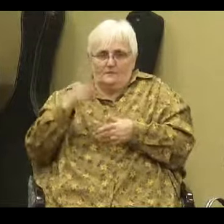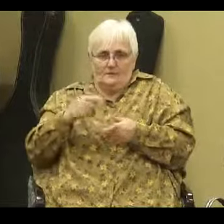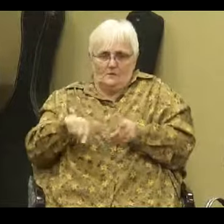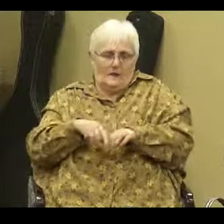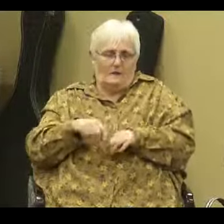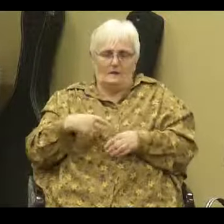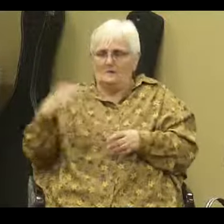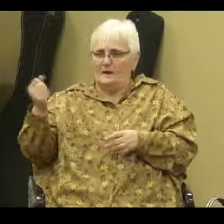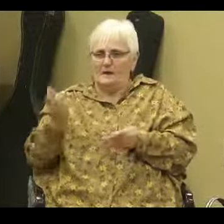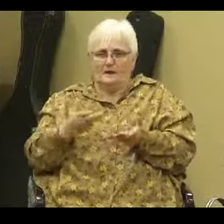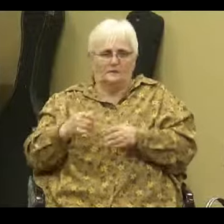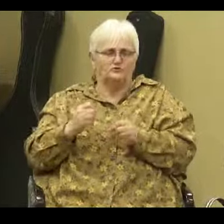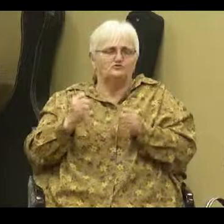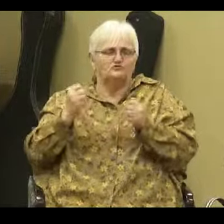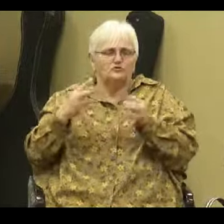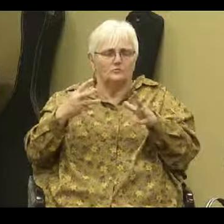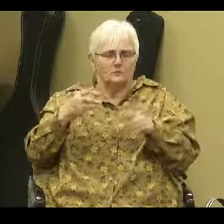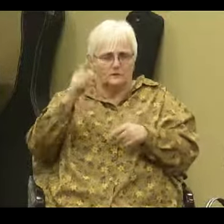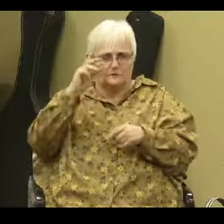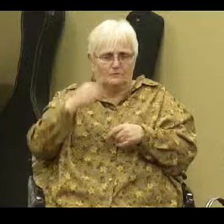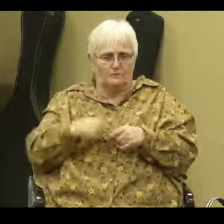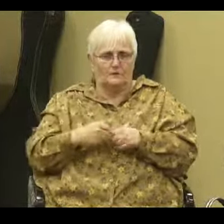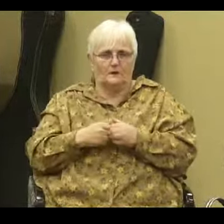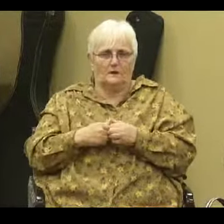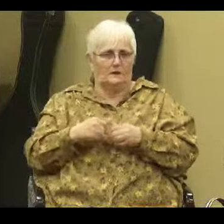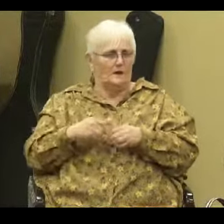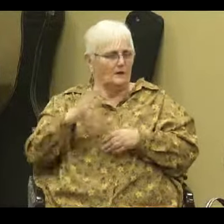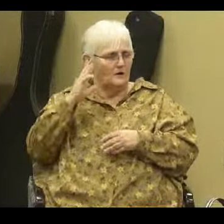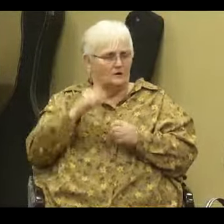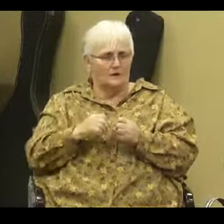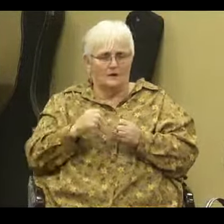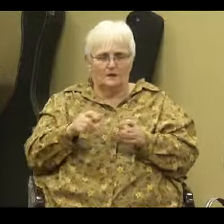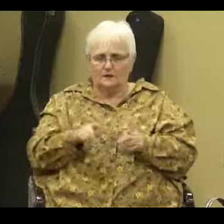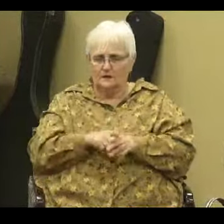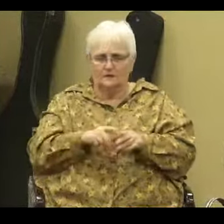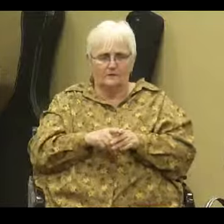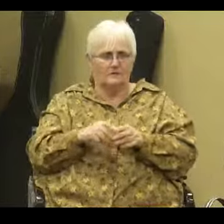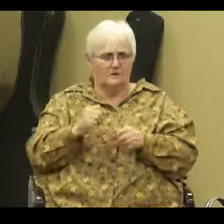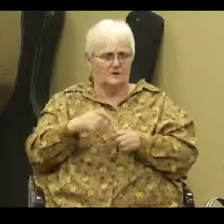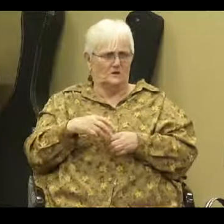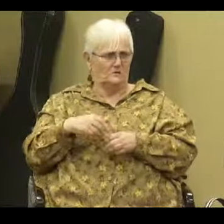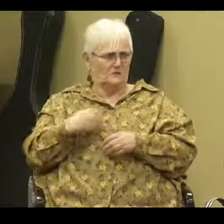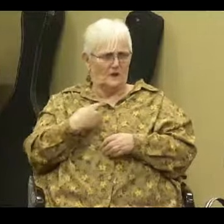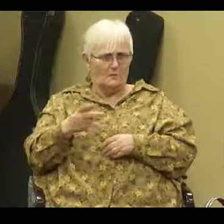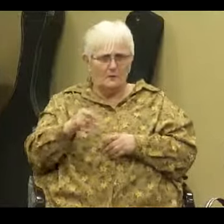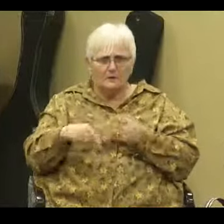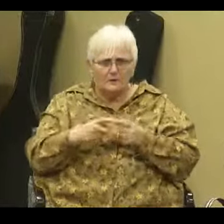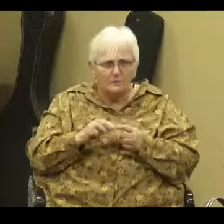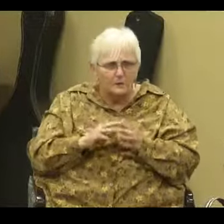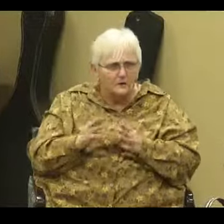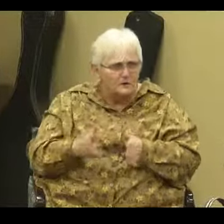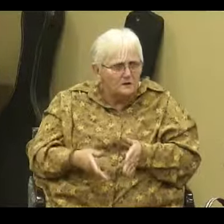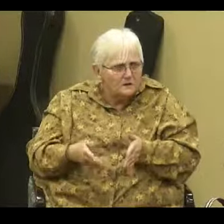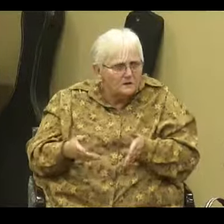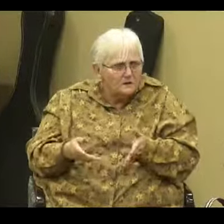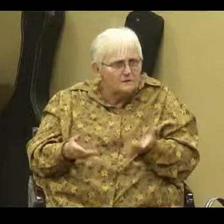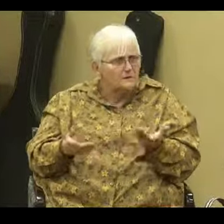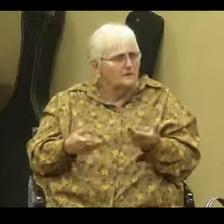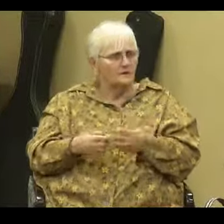this is a little bit too radical for me. I've heard that too. Oh, you guys tell people about Jesus? I can't